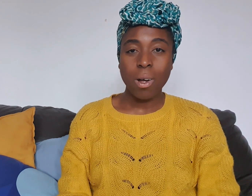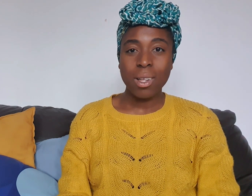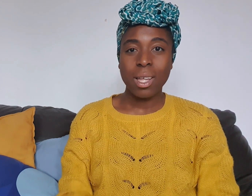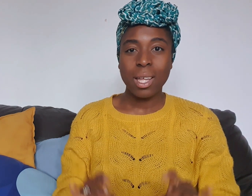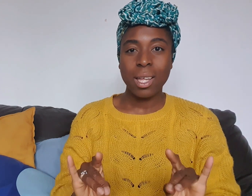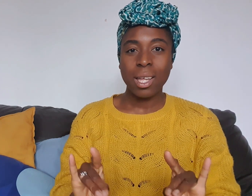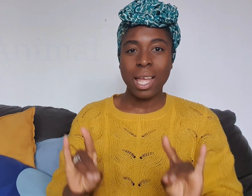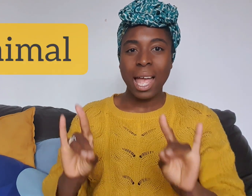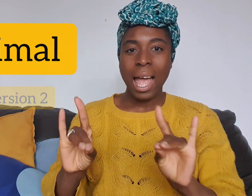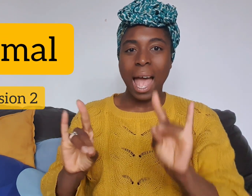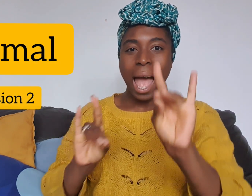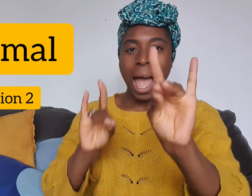Animal